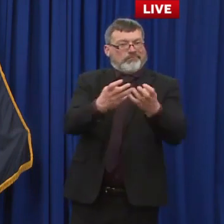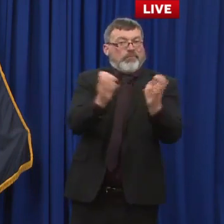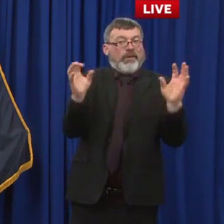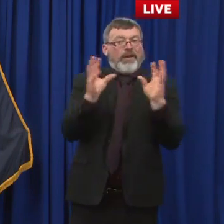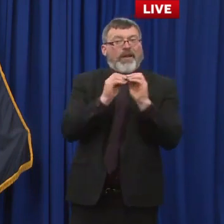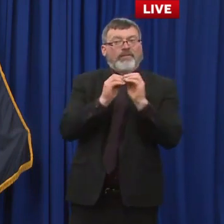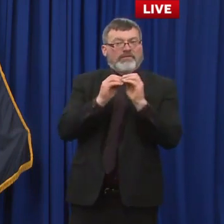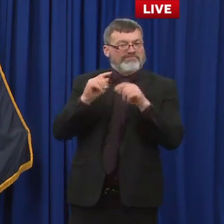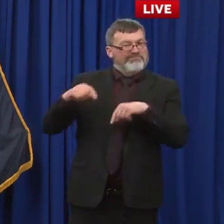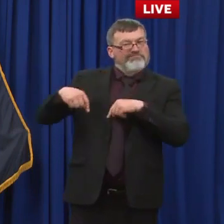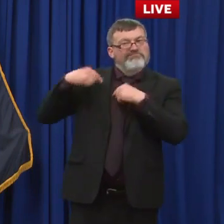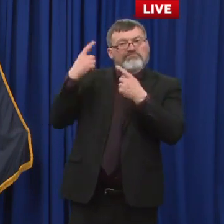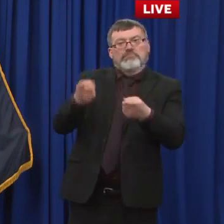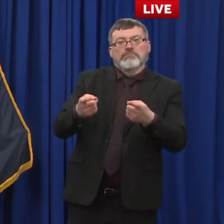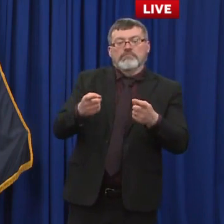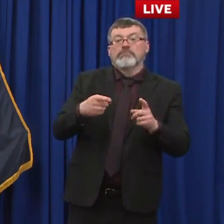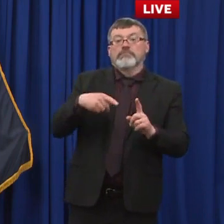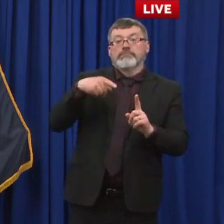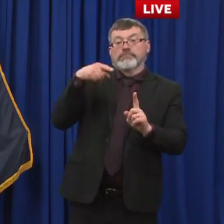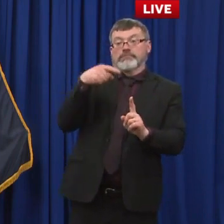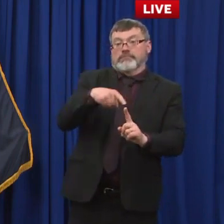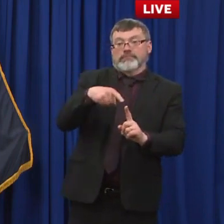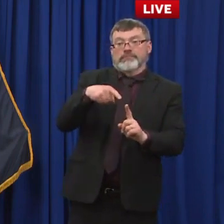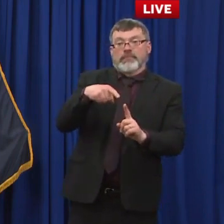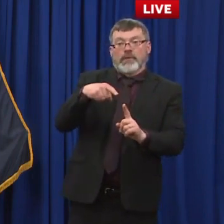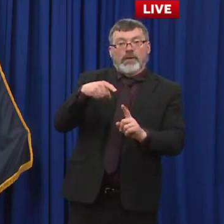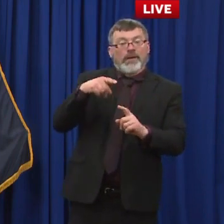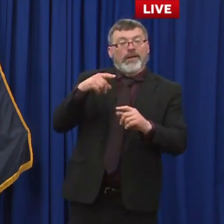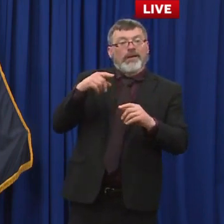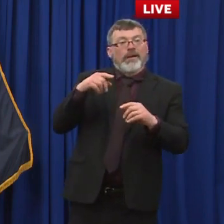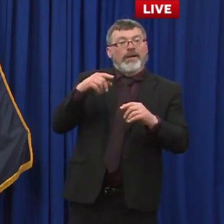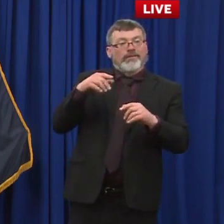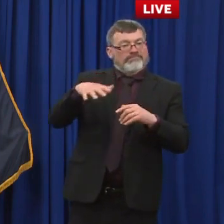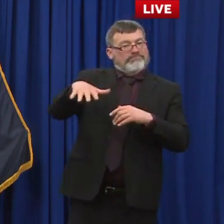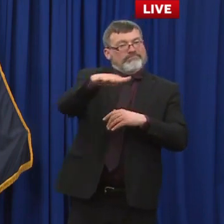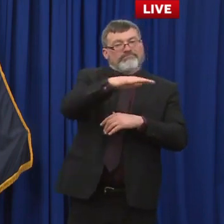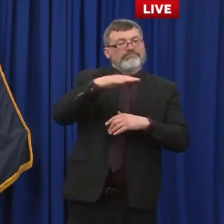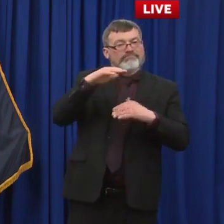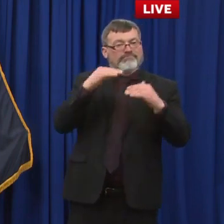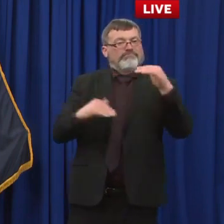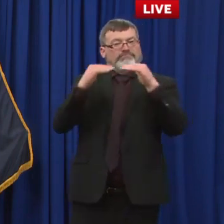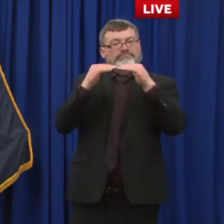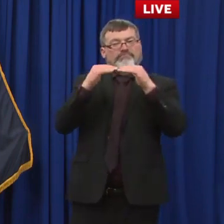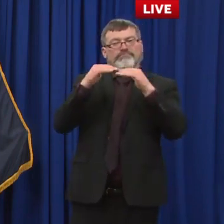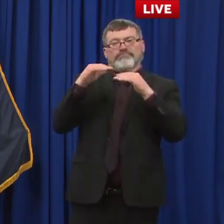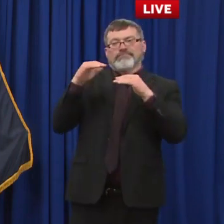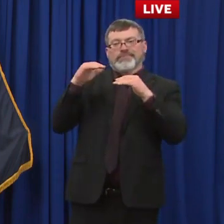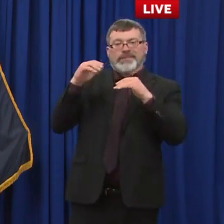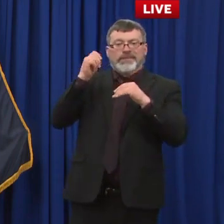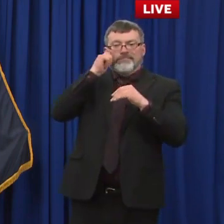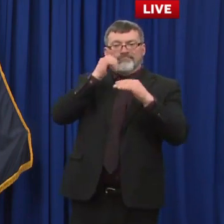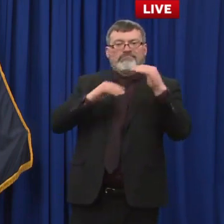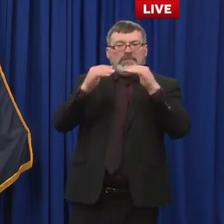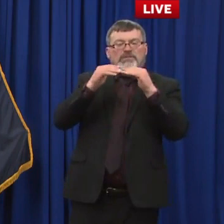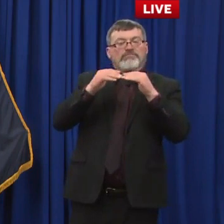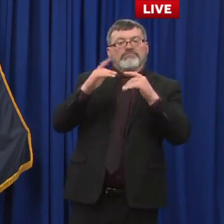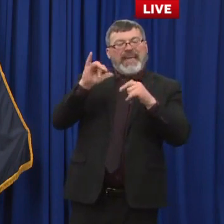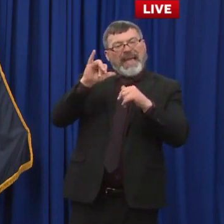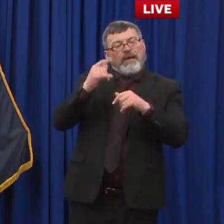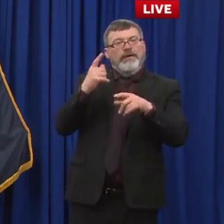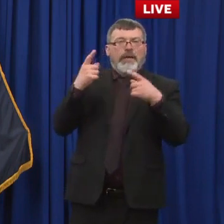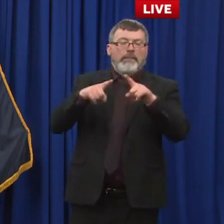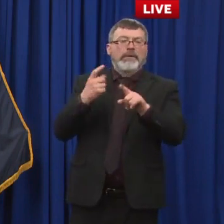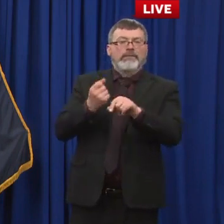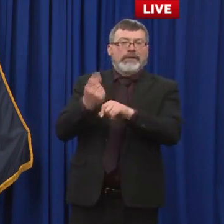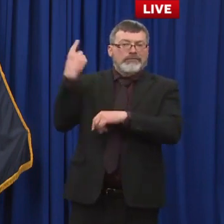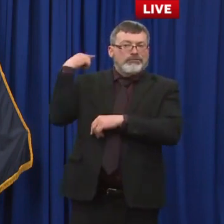social justice issues the uh george floyd case back about a year ago this summer you stood here and uh encouraged people to participate